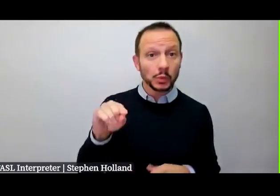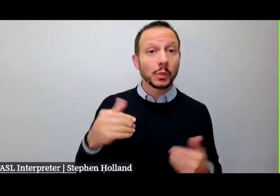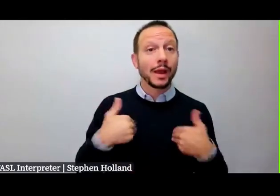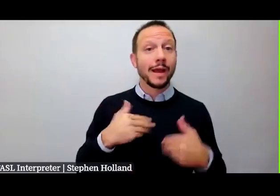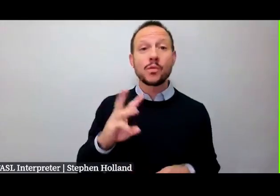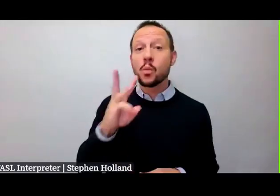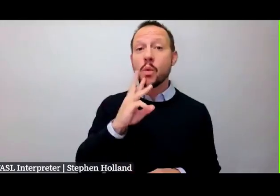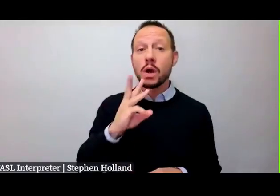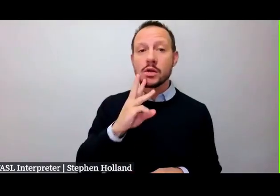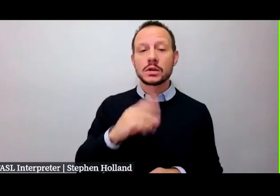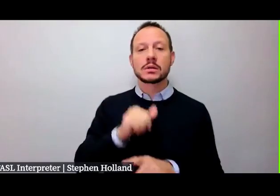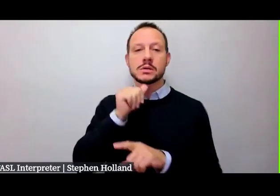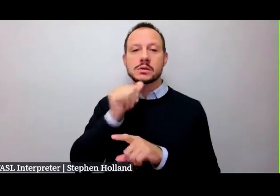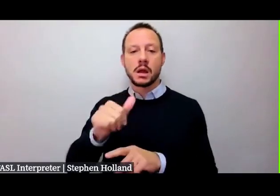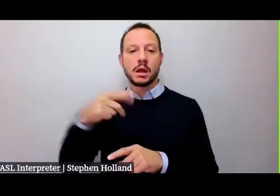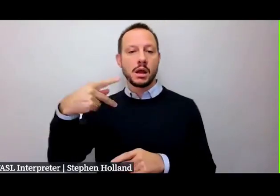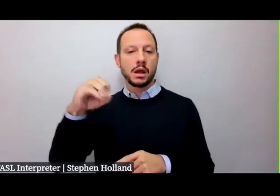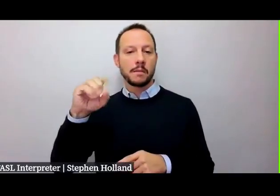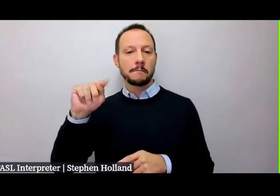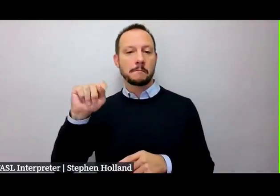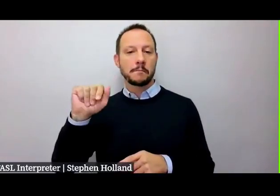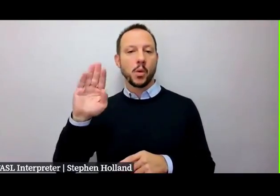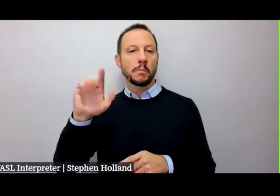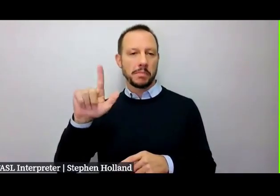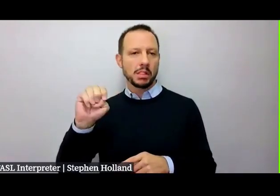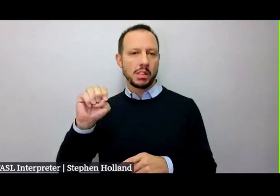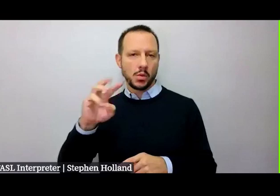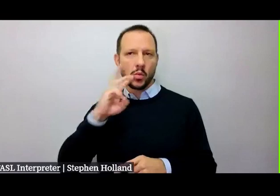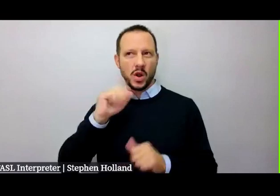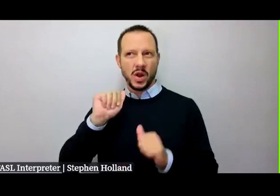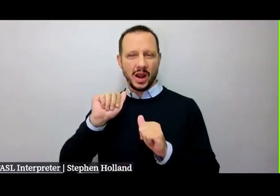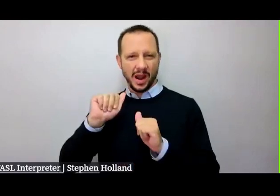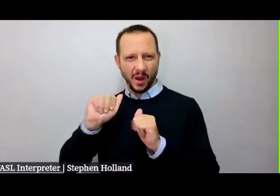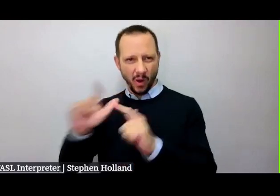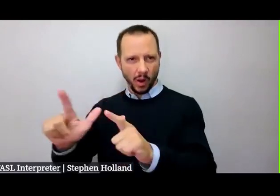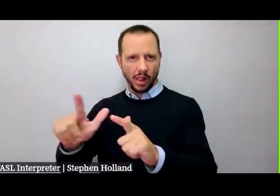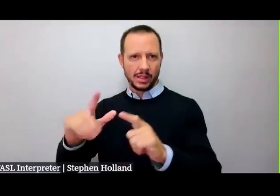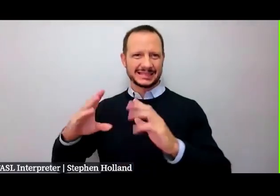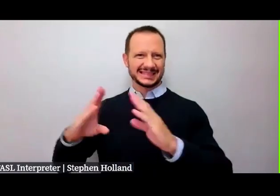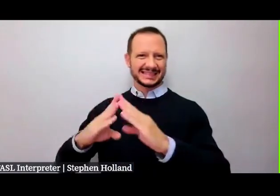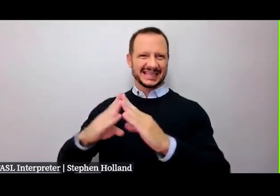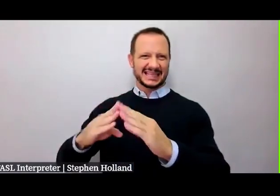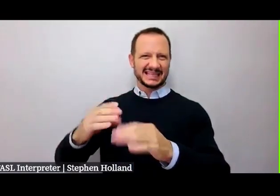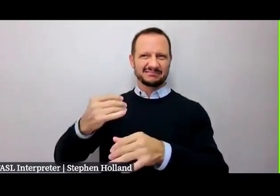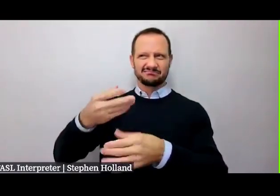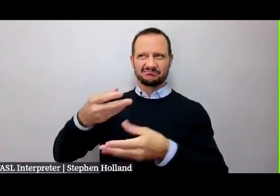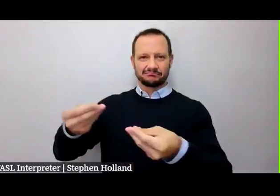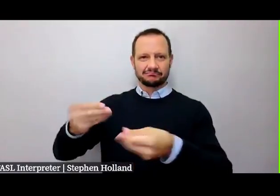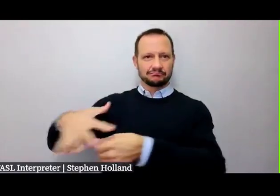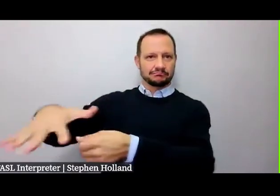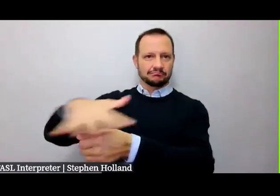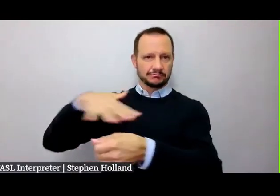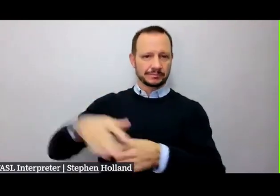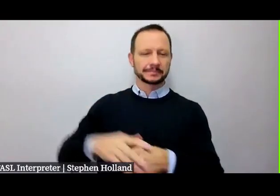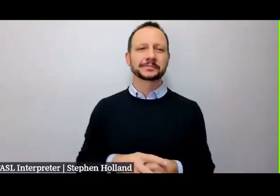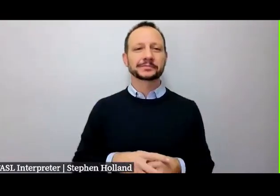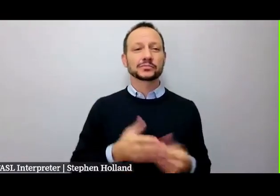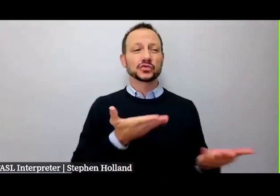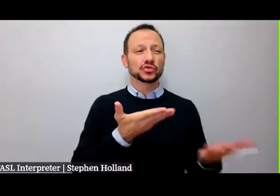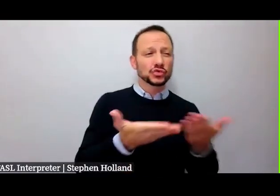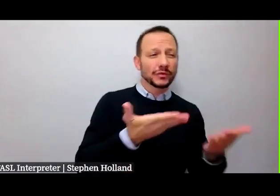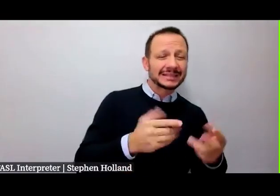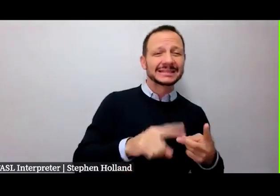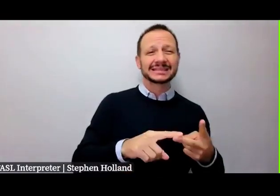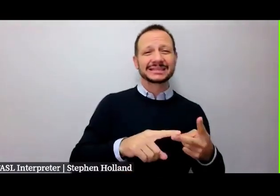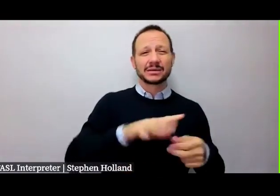non-potable water, at every one of our Asheville City School campuses. However, at this moment, the service and pressure still is variable as